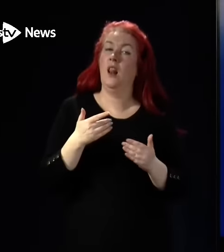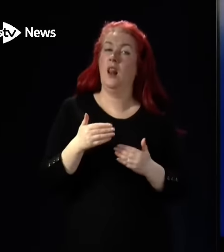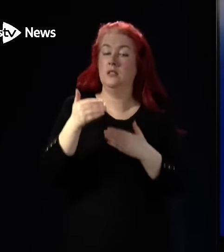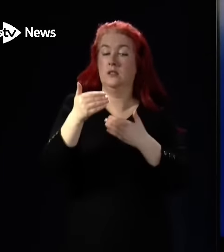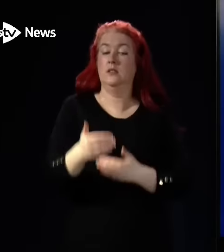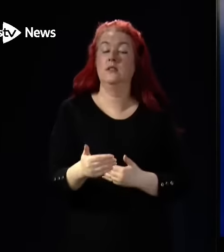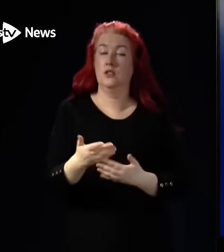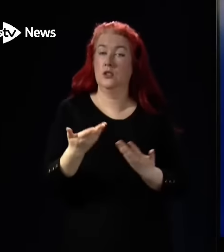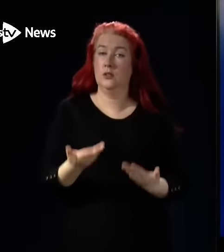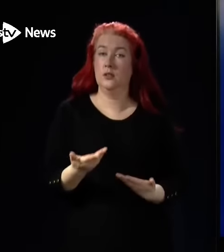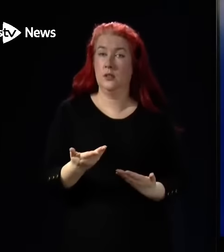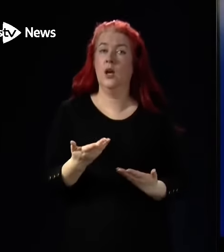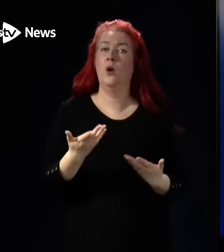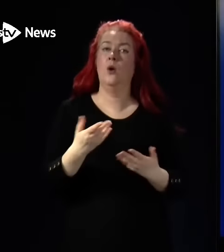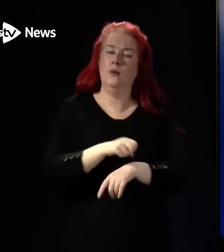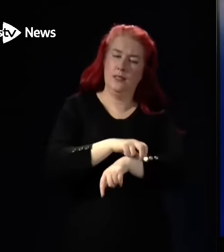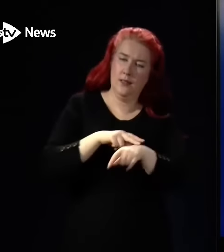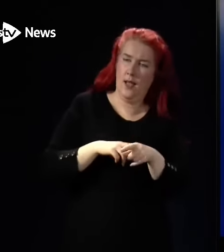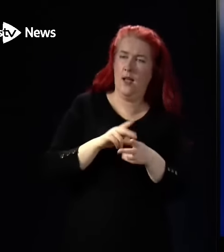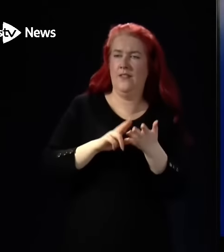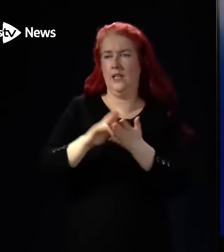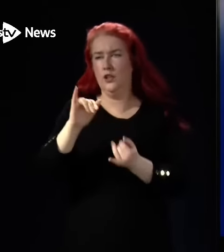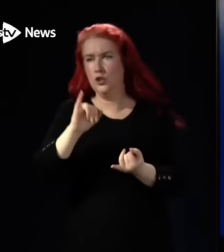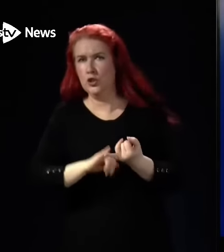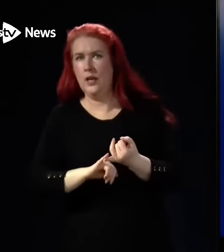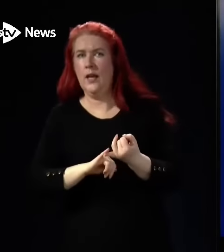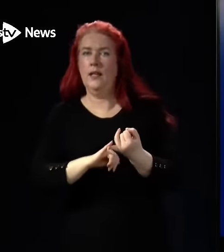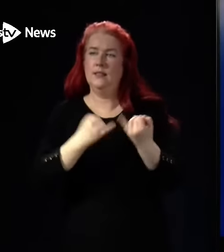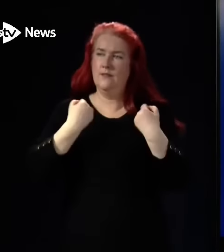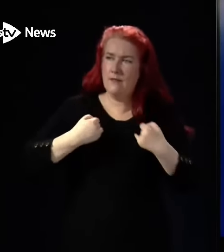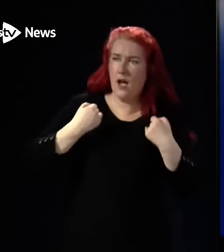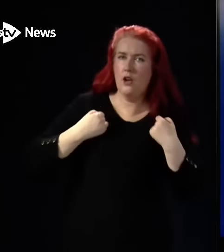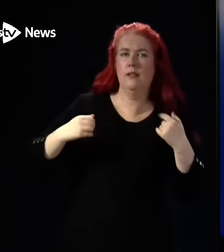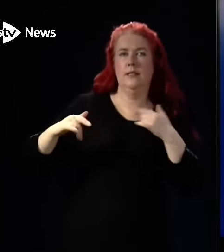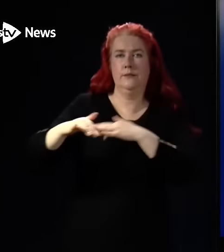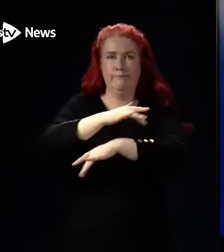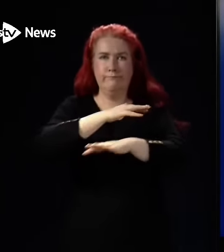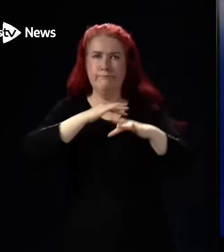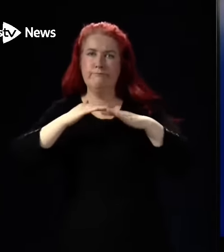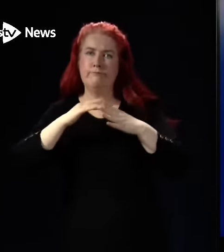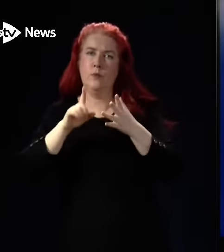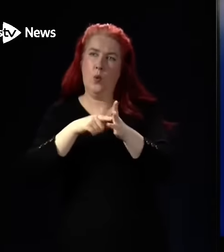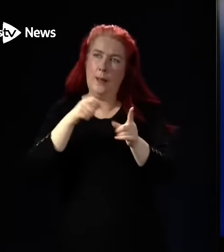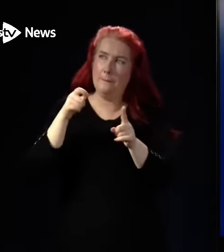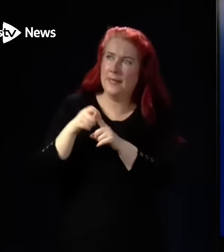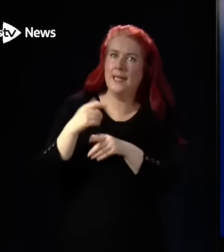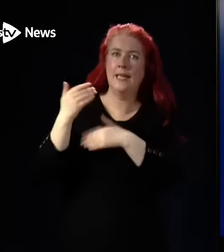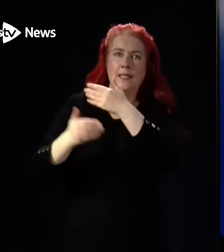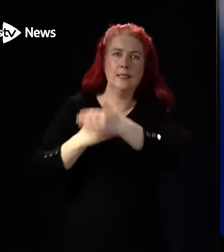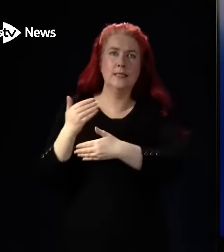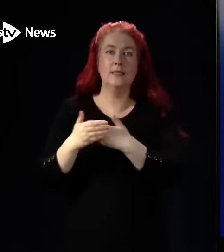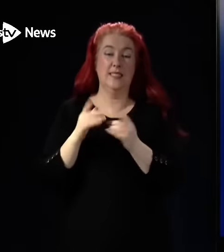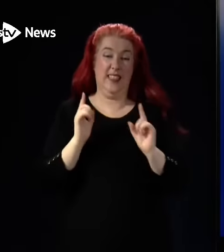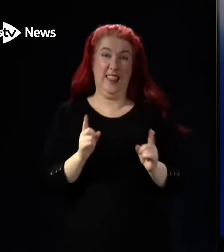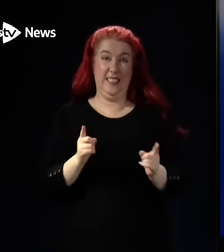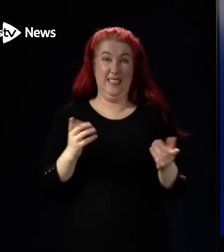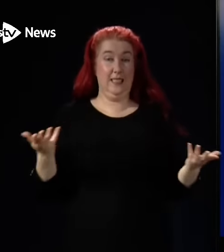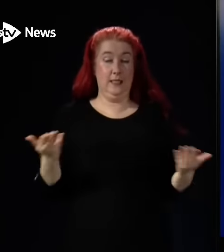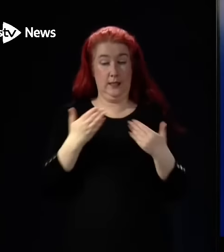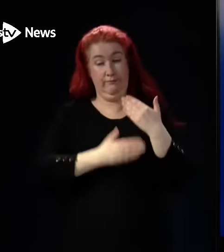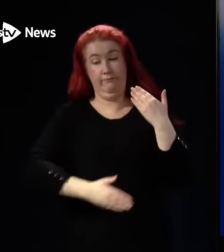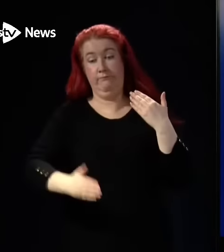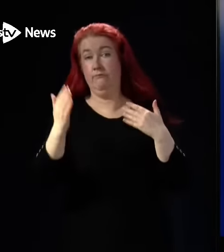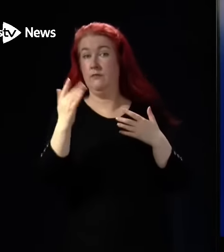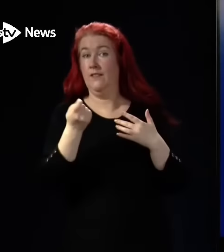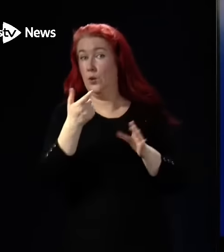in terms of staffing in the NHS and viruses circulating? ageing population means this is how it is going to be for